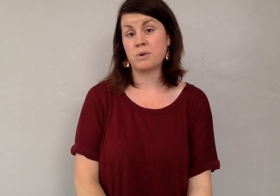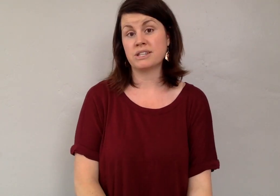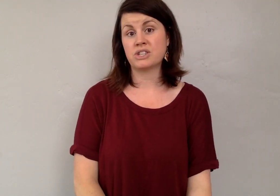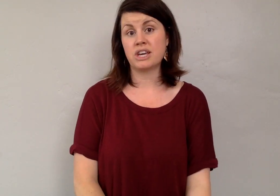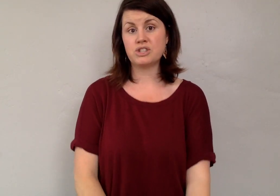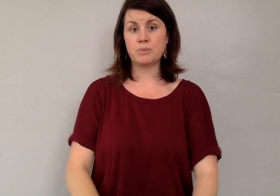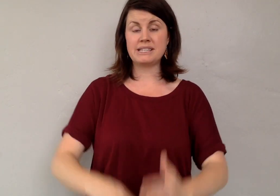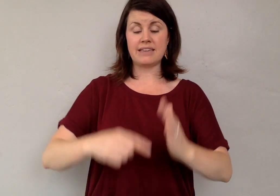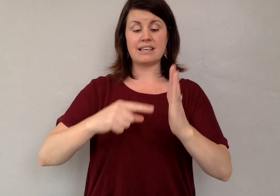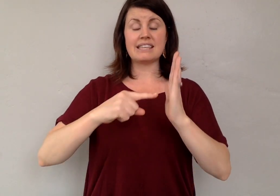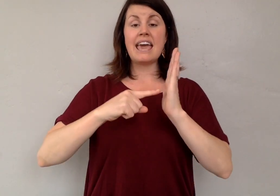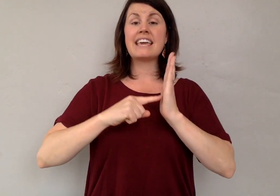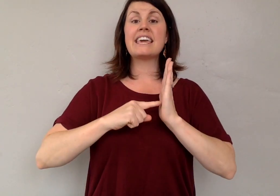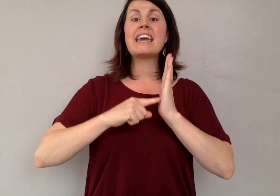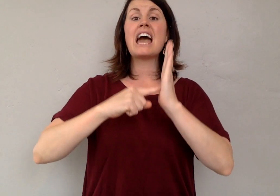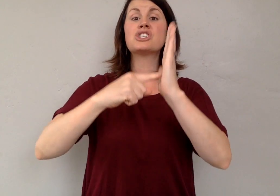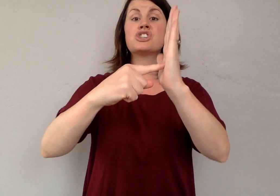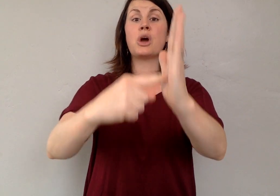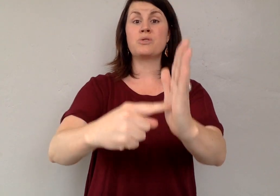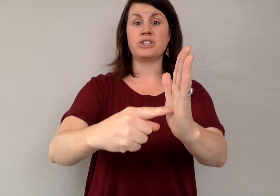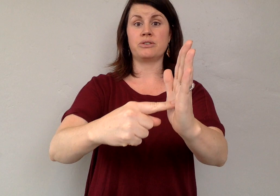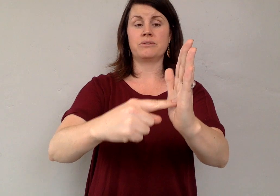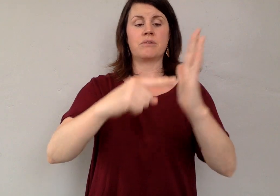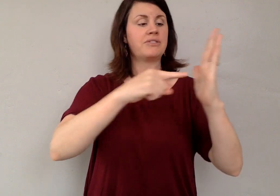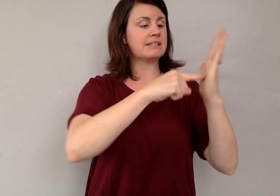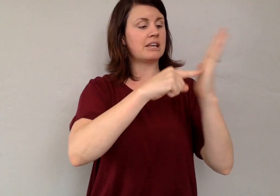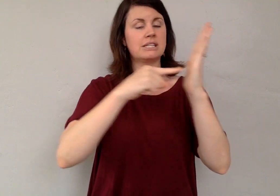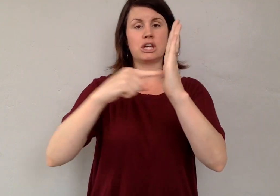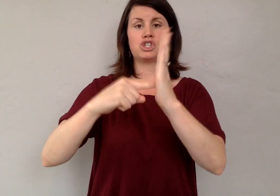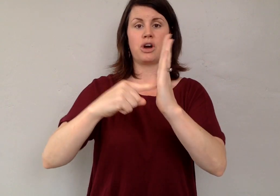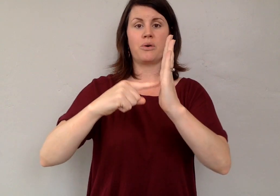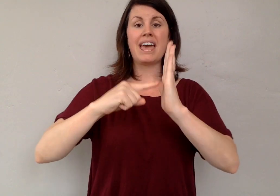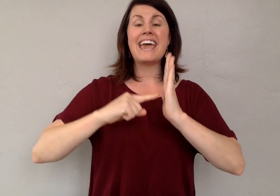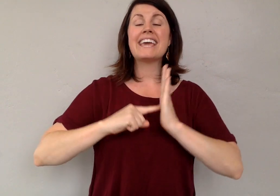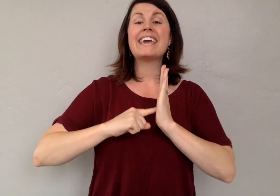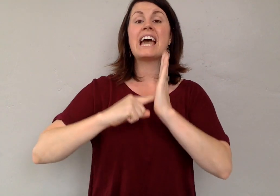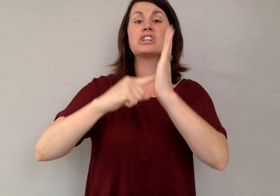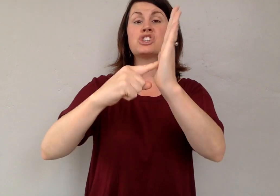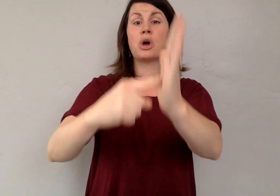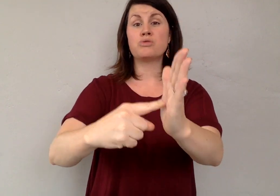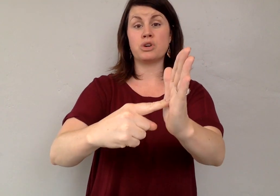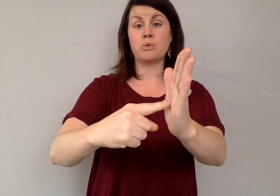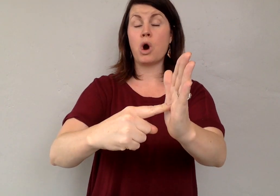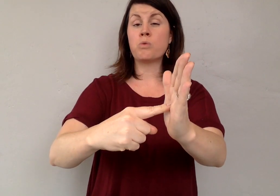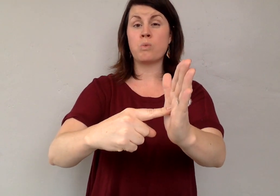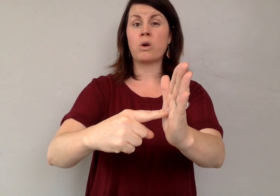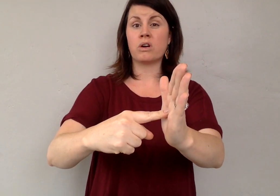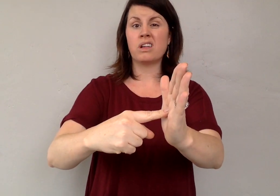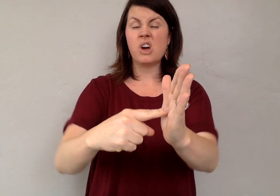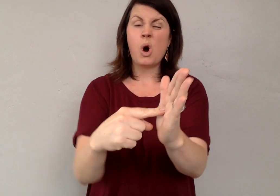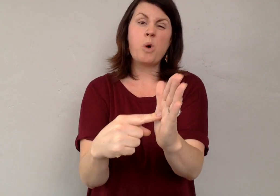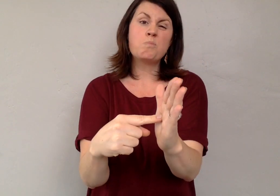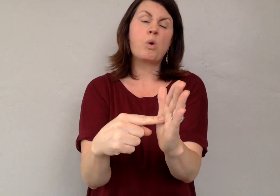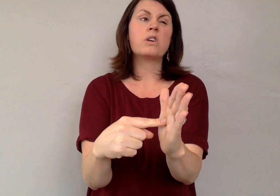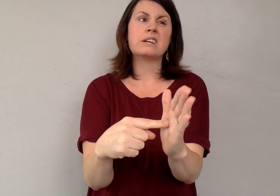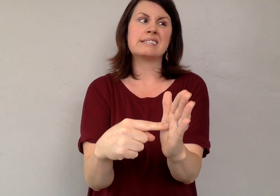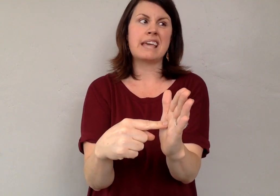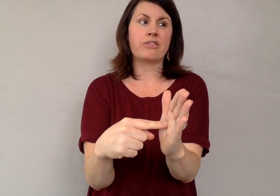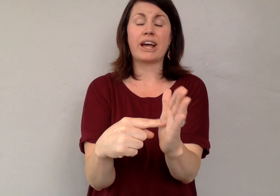what is good. So we say this, He has shown you, right? This is how you say show. He has shown you, O mortal. O mortal is saying like,